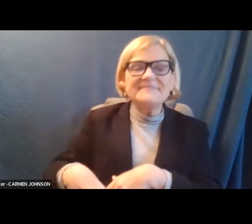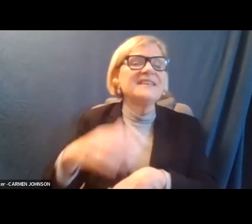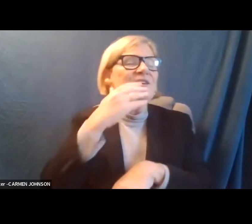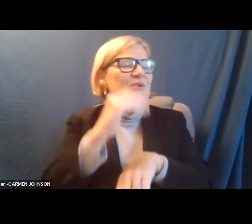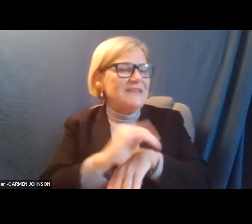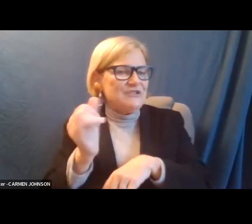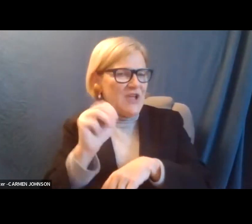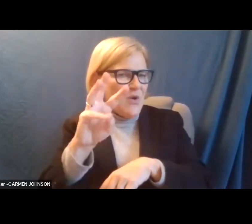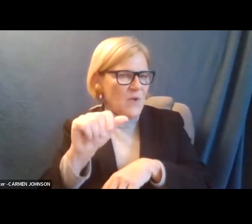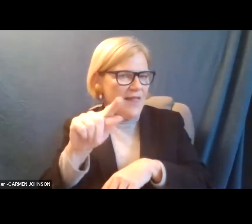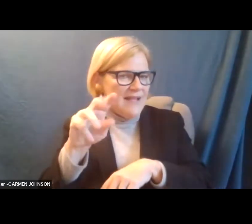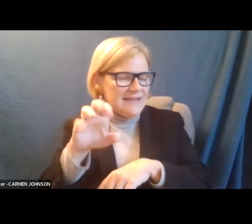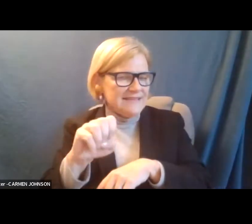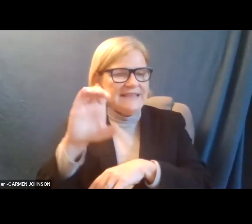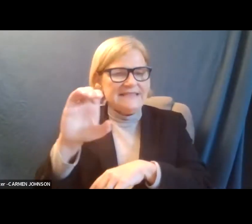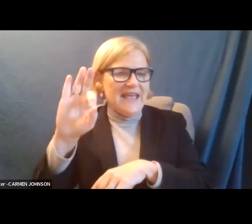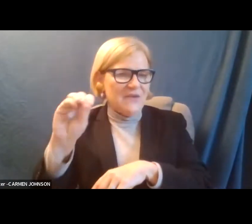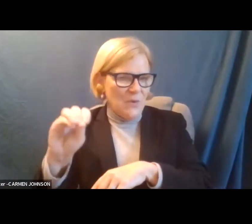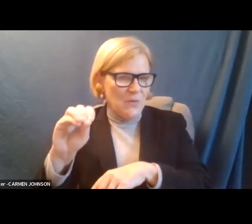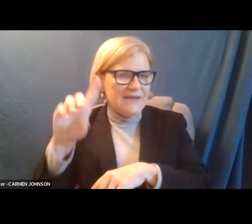evening, John Wallace, agency CFO, DDOT.